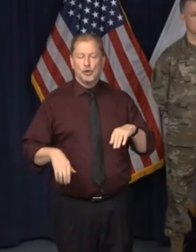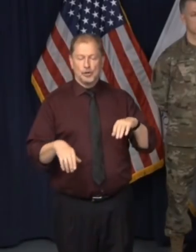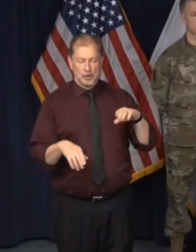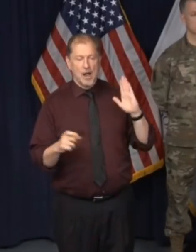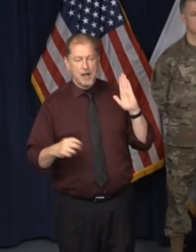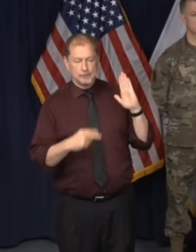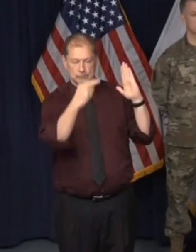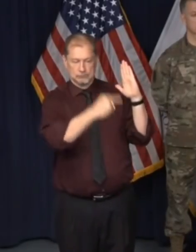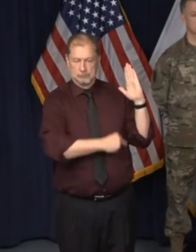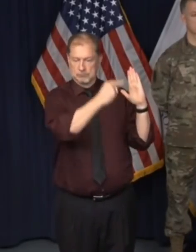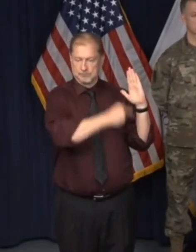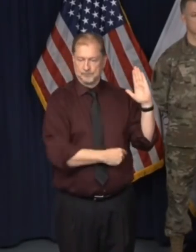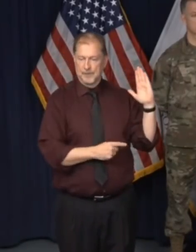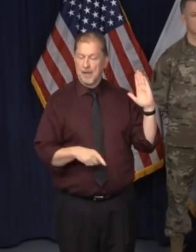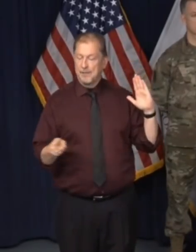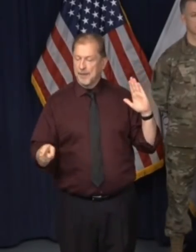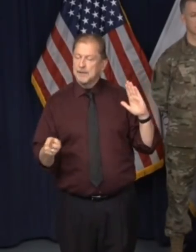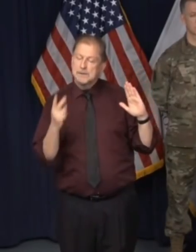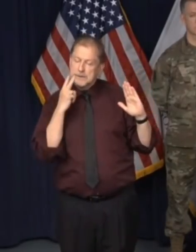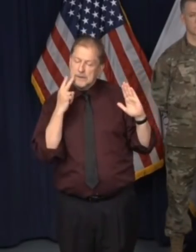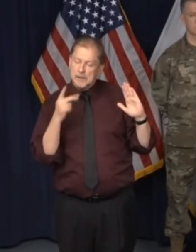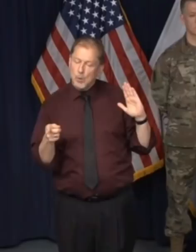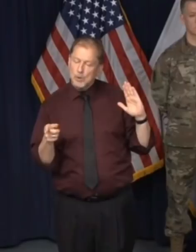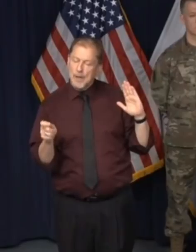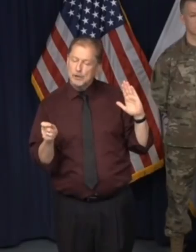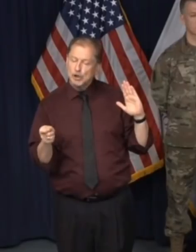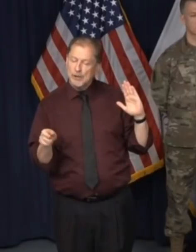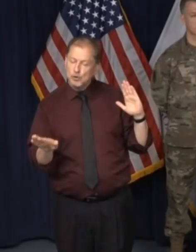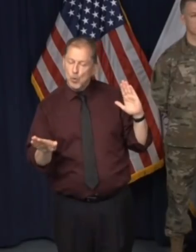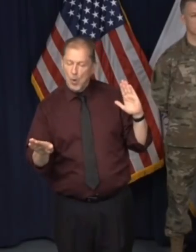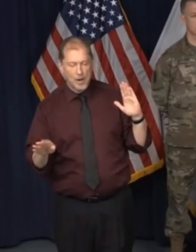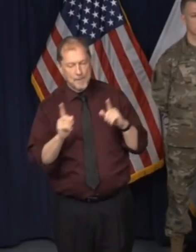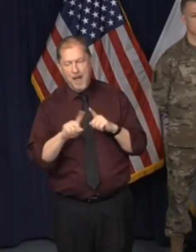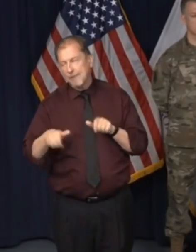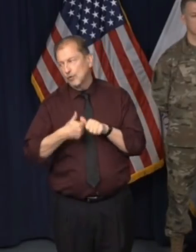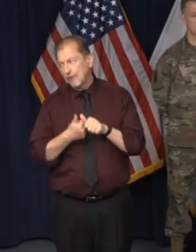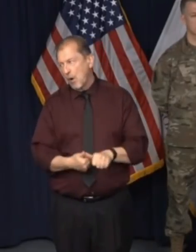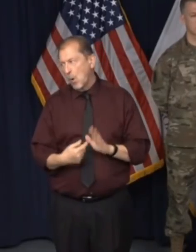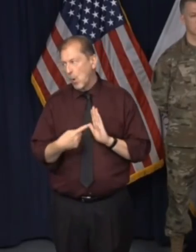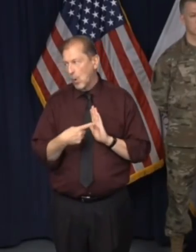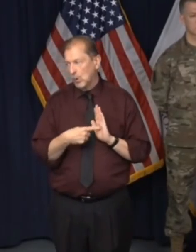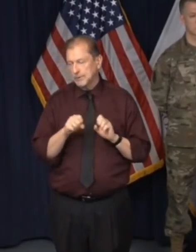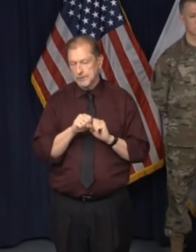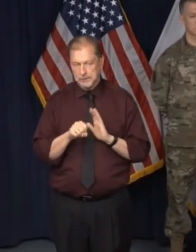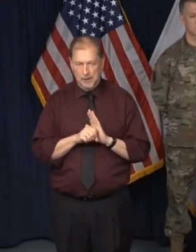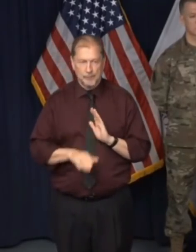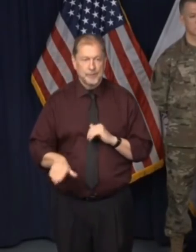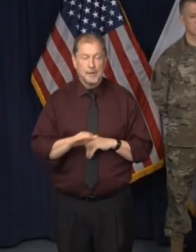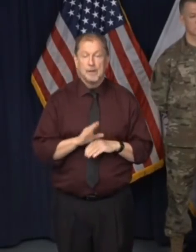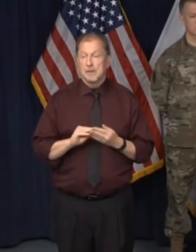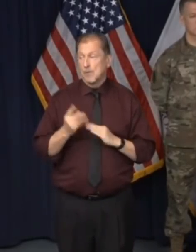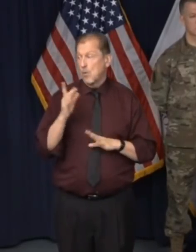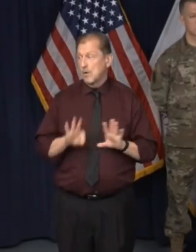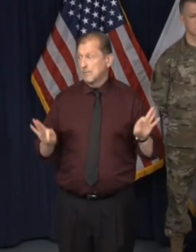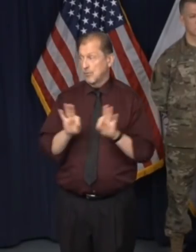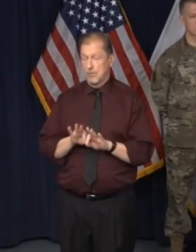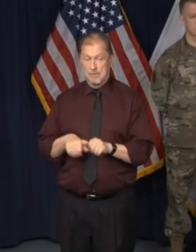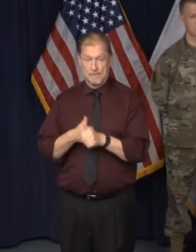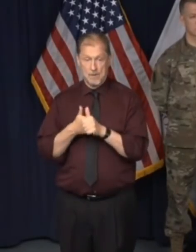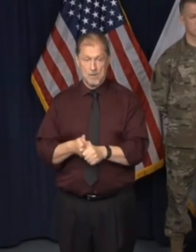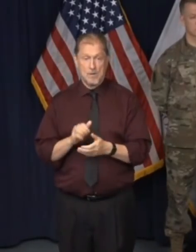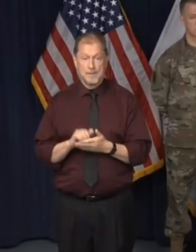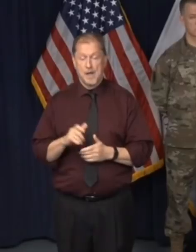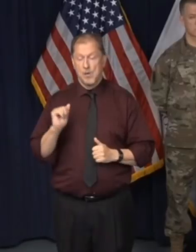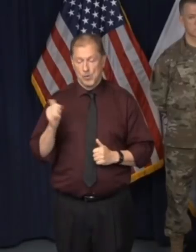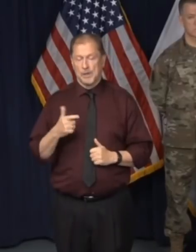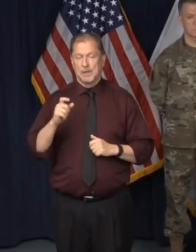determine what it is that they might be able to change if they want to. Uh, but the most important thing I hope that they'll all follow is that we need